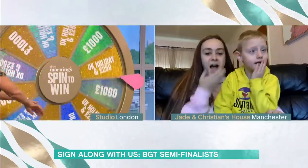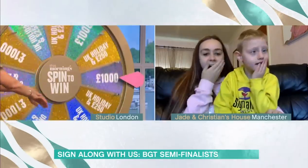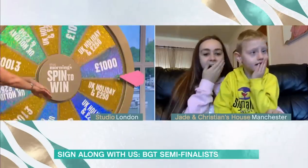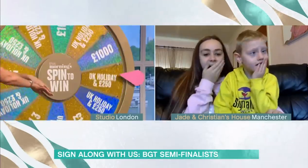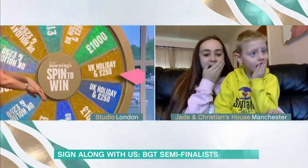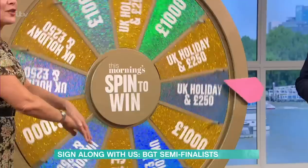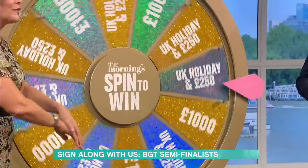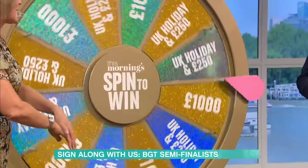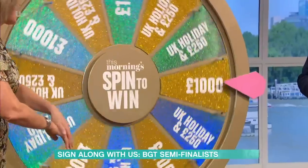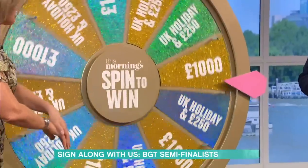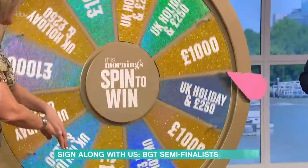That's my softest spin.